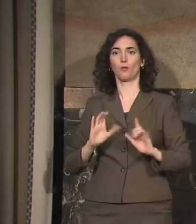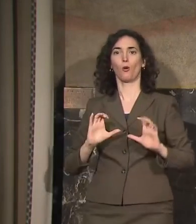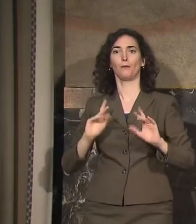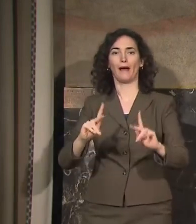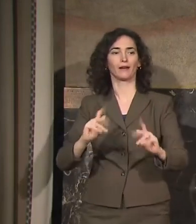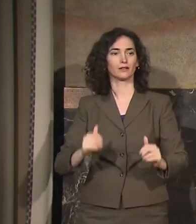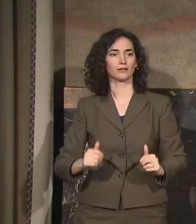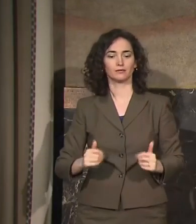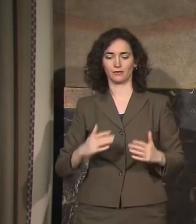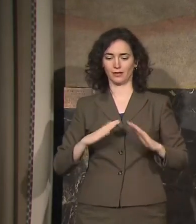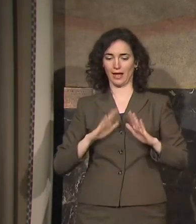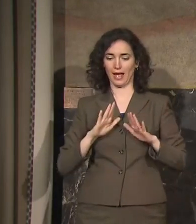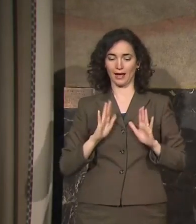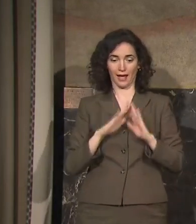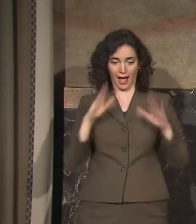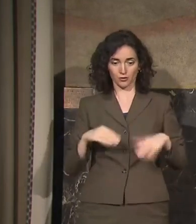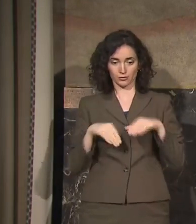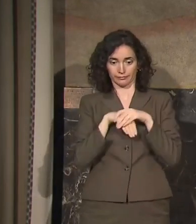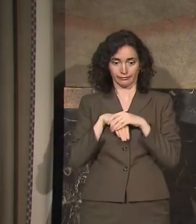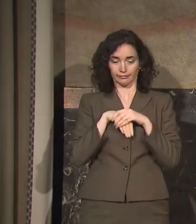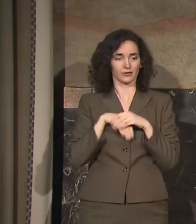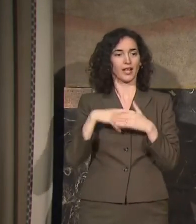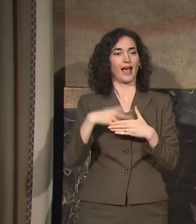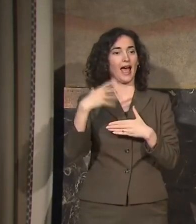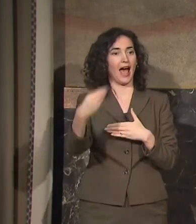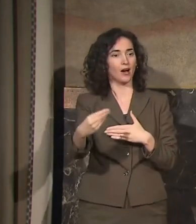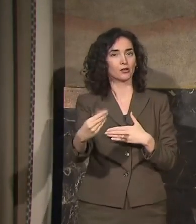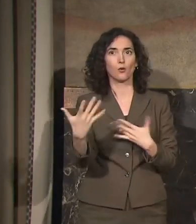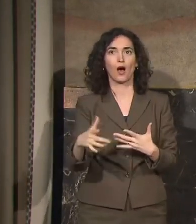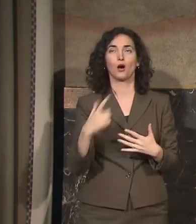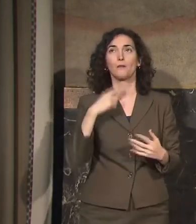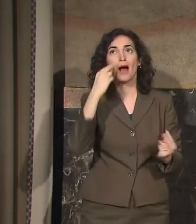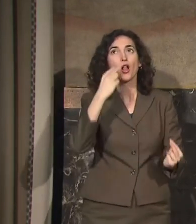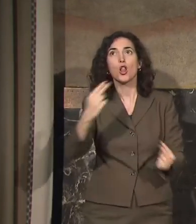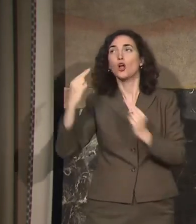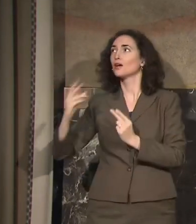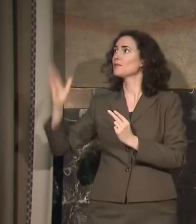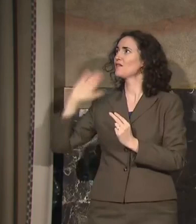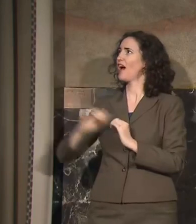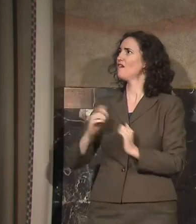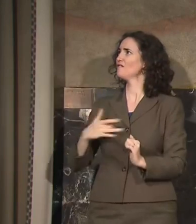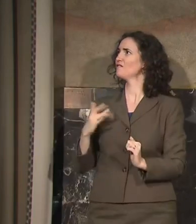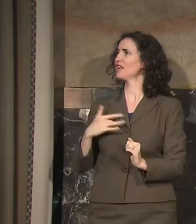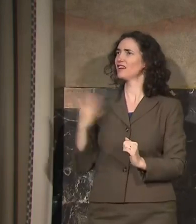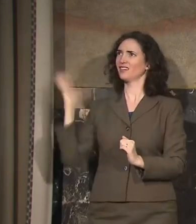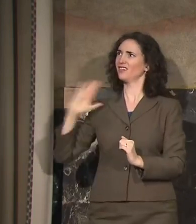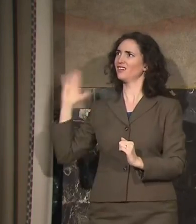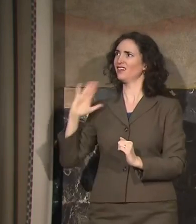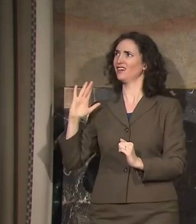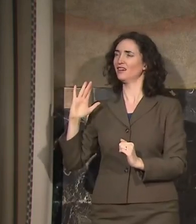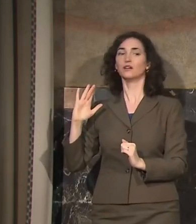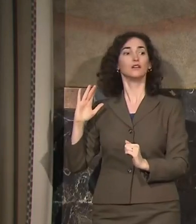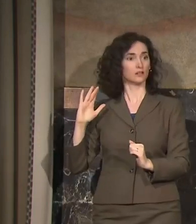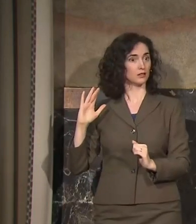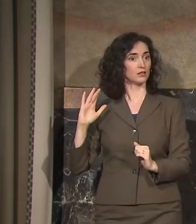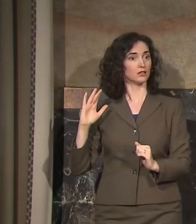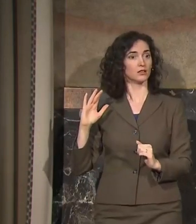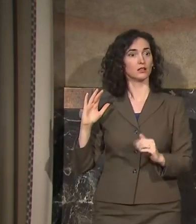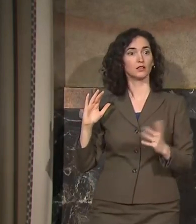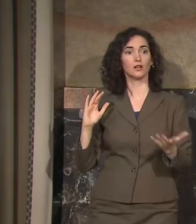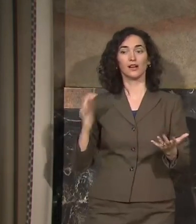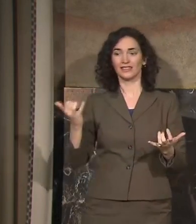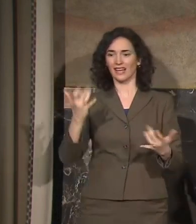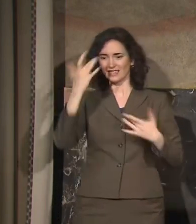you know, life outside of their homes if I put myself back in those shoes there. And I just sort of emphasize that to say we're five months into the